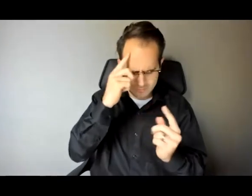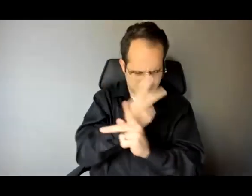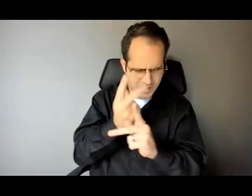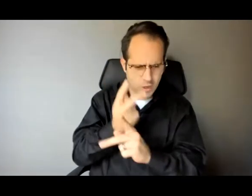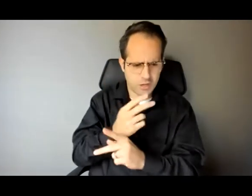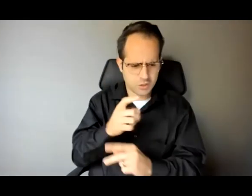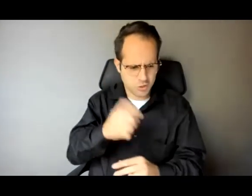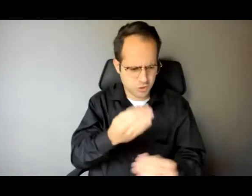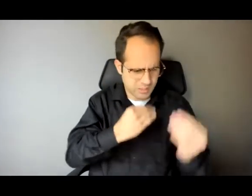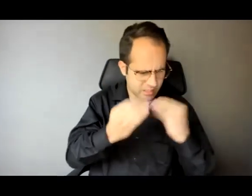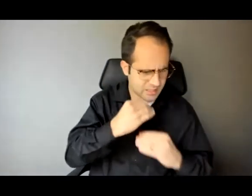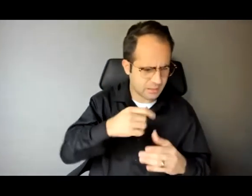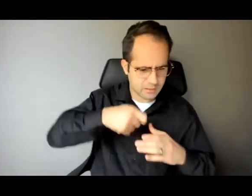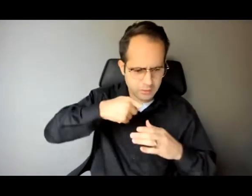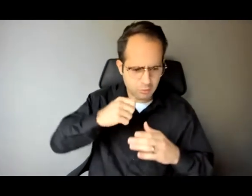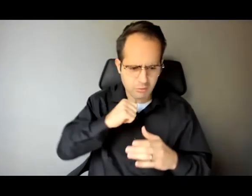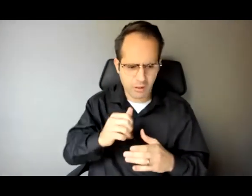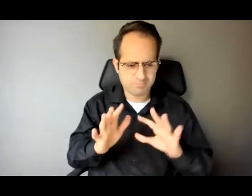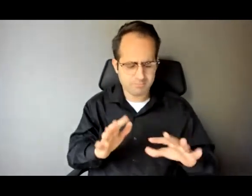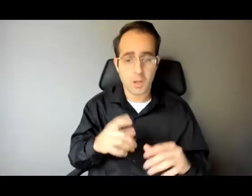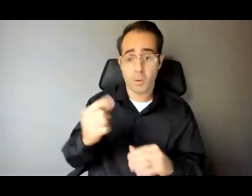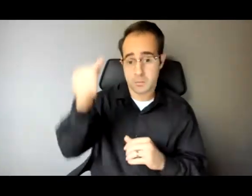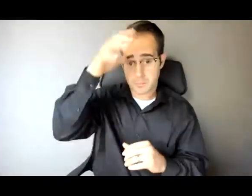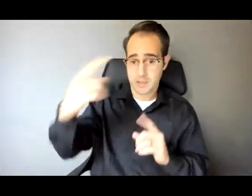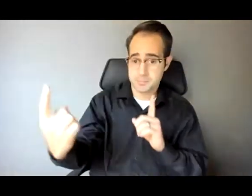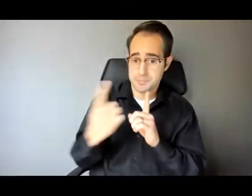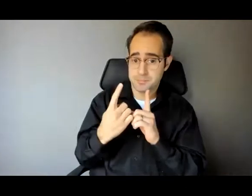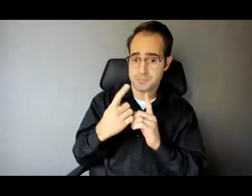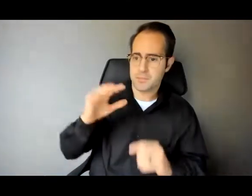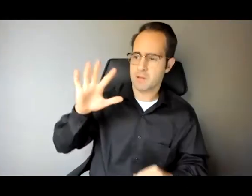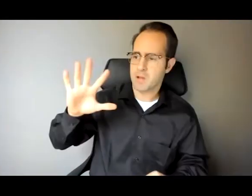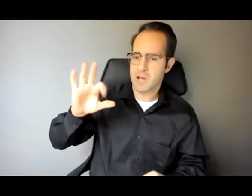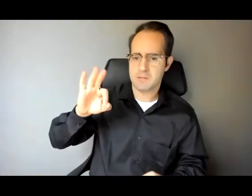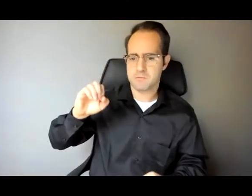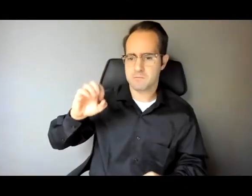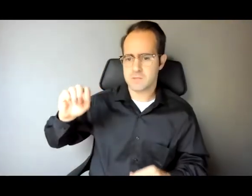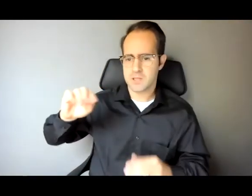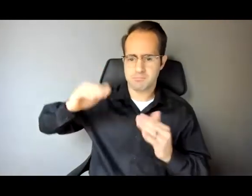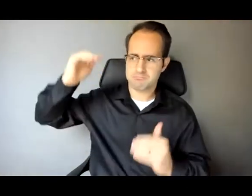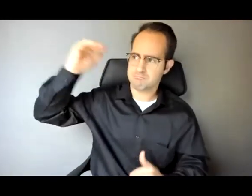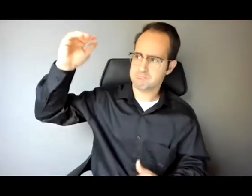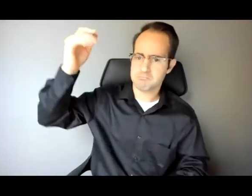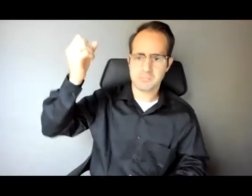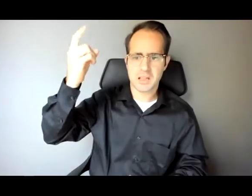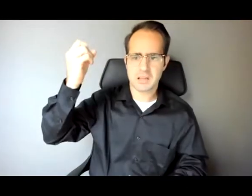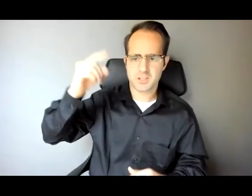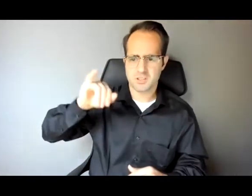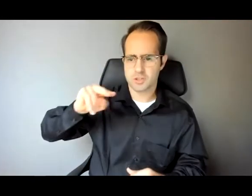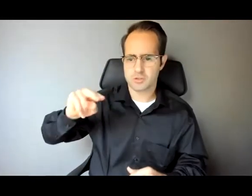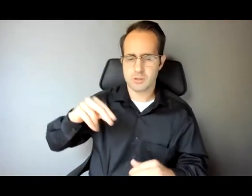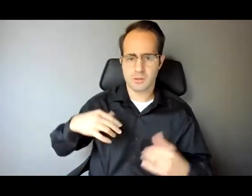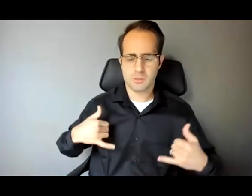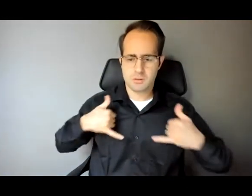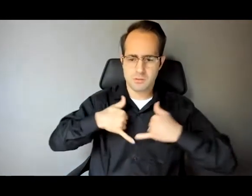one of the guys in the cell approached me. He was about 5'11", had on this expensive Adidas sweatsuit, had a